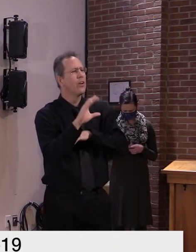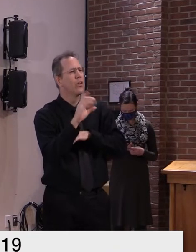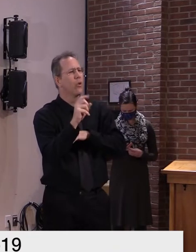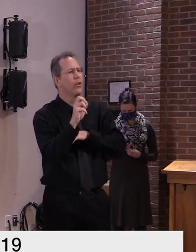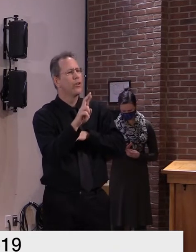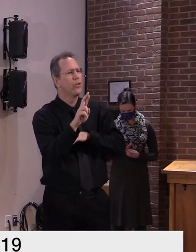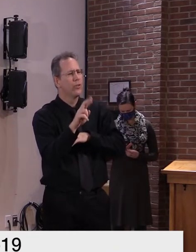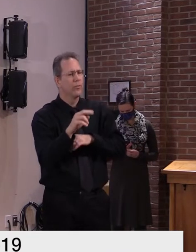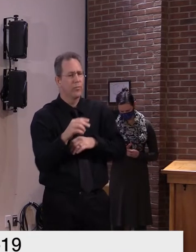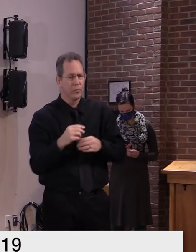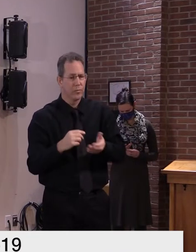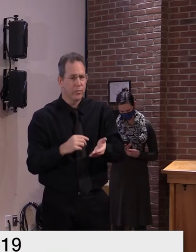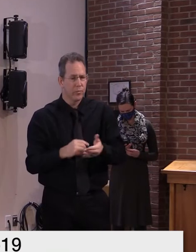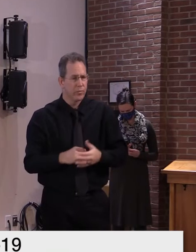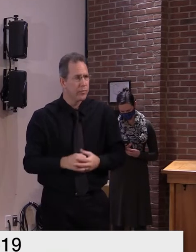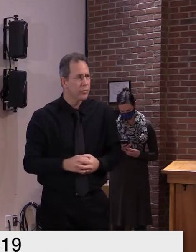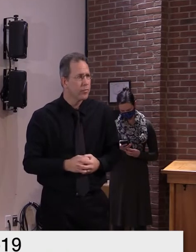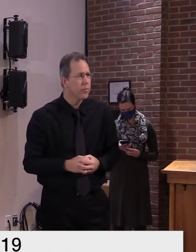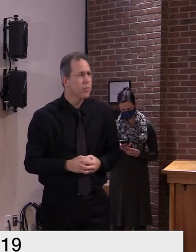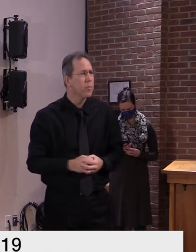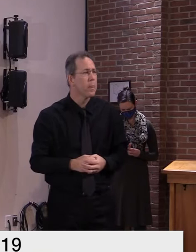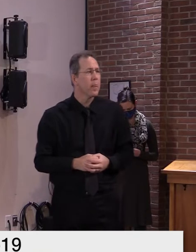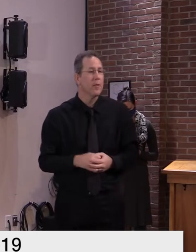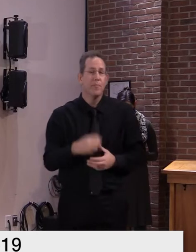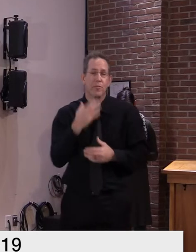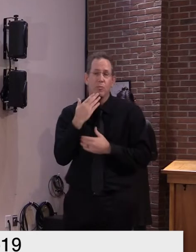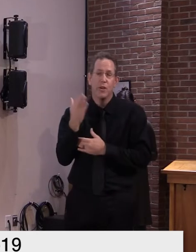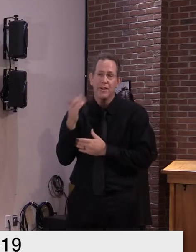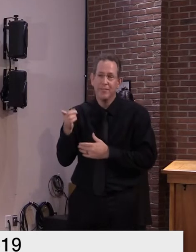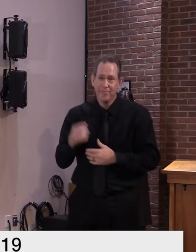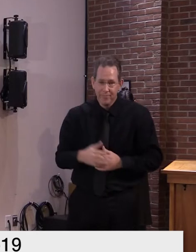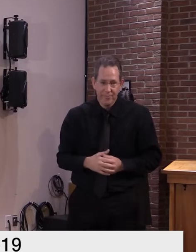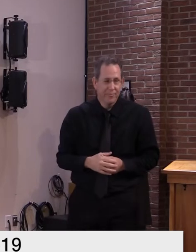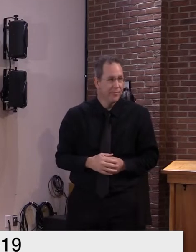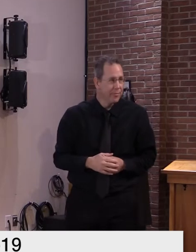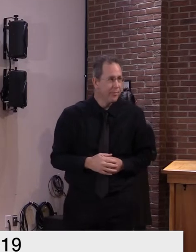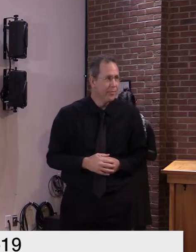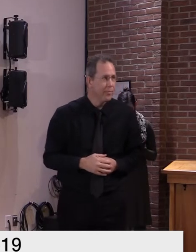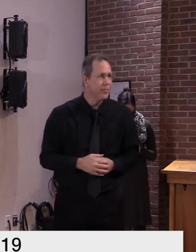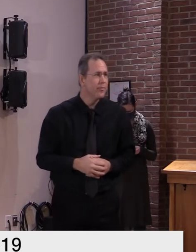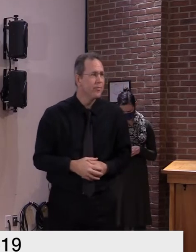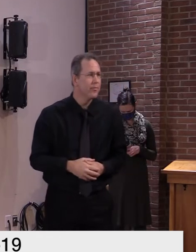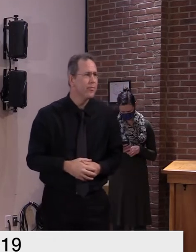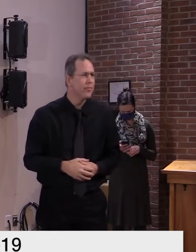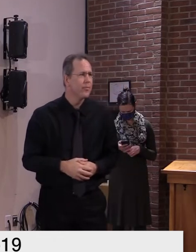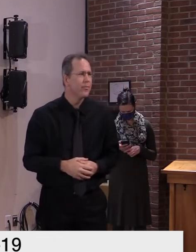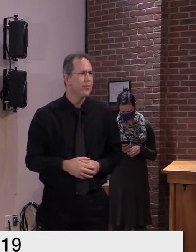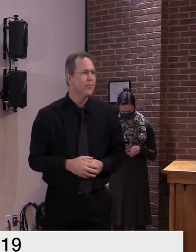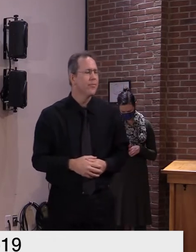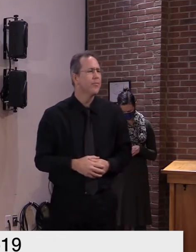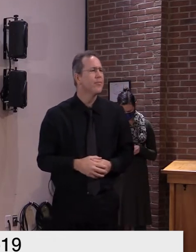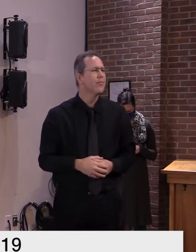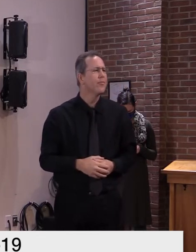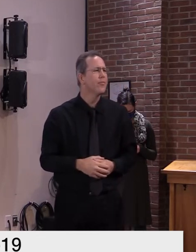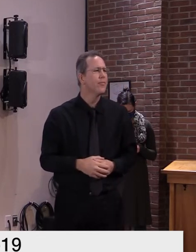good morning governor good morning dr labine uh doctor while you're at the podium uh quick question for you uh in regards